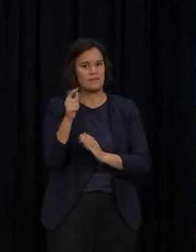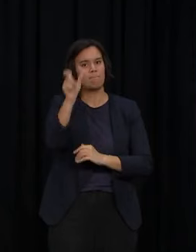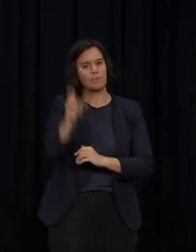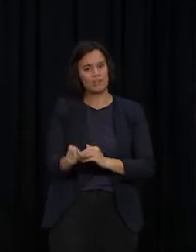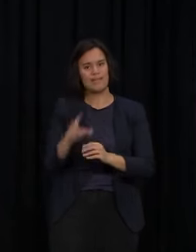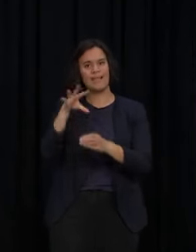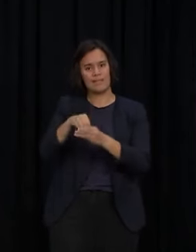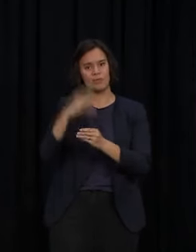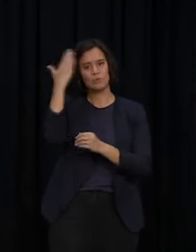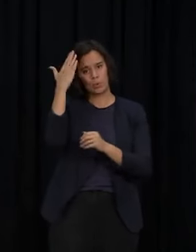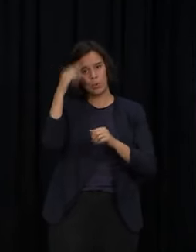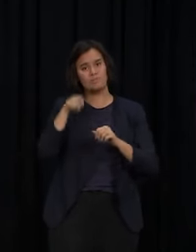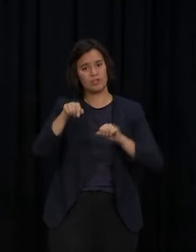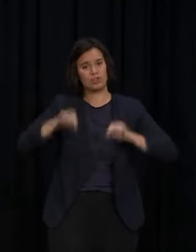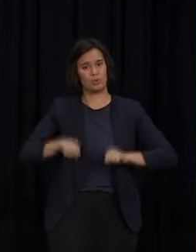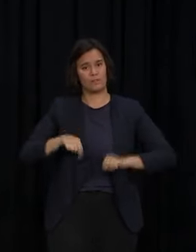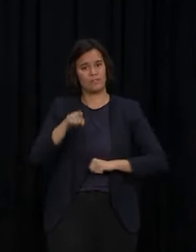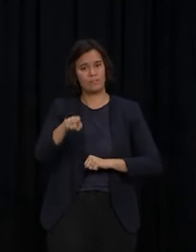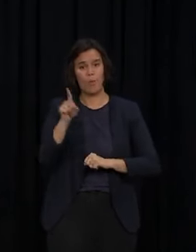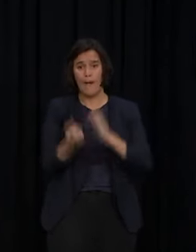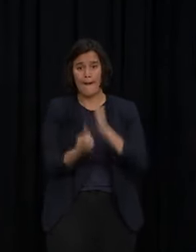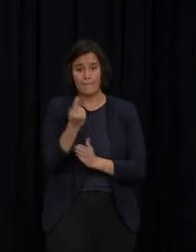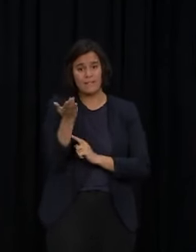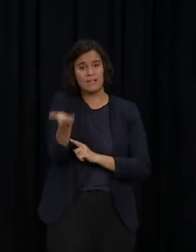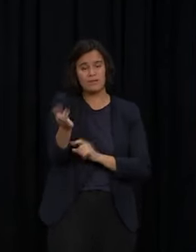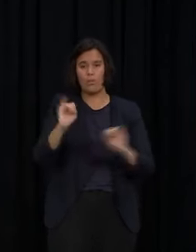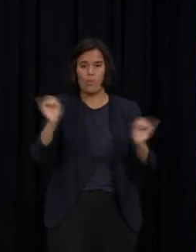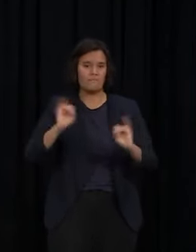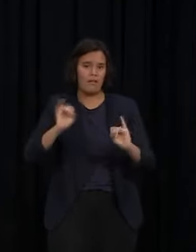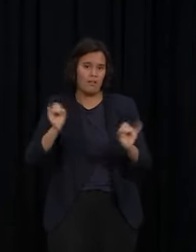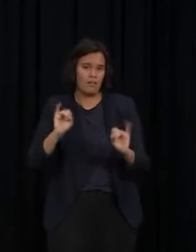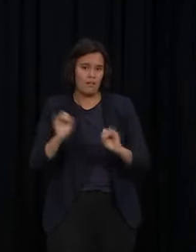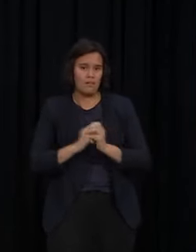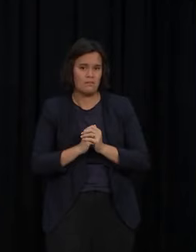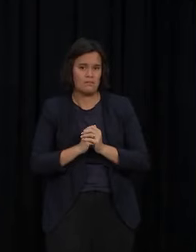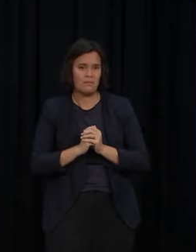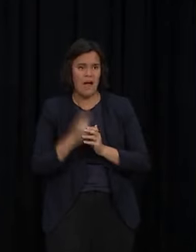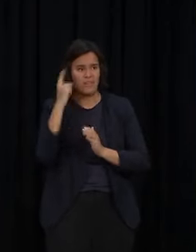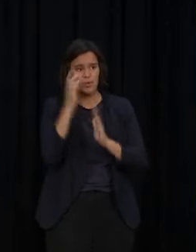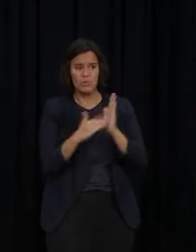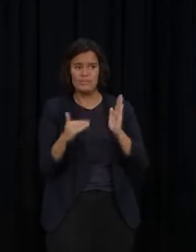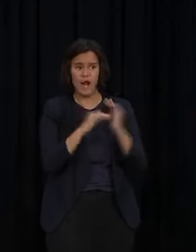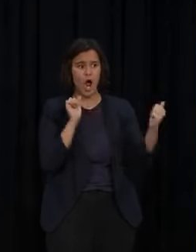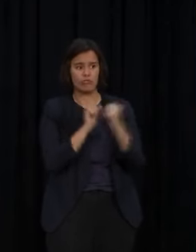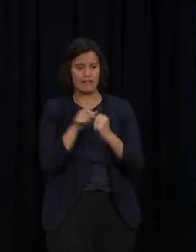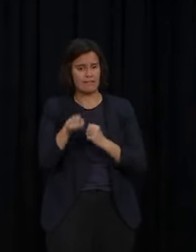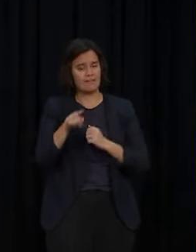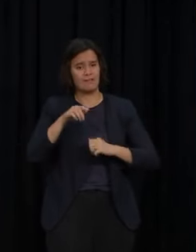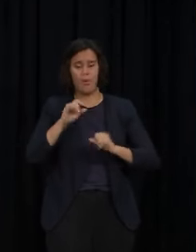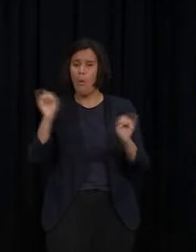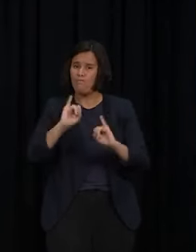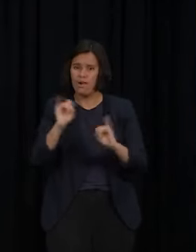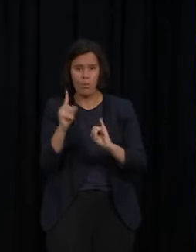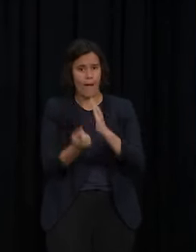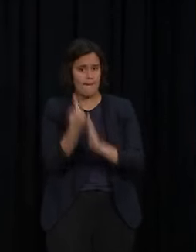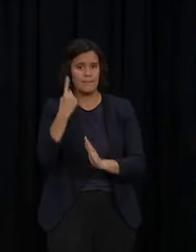is absolutely appalling. And I'd like to think that all New Zealanders would take that view. Whether or